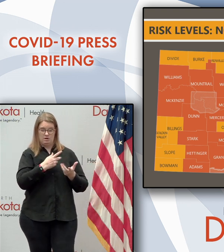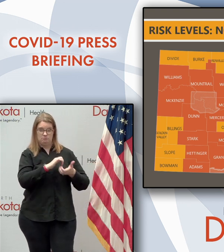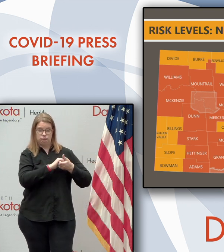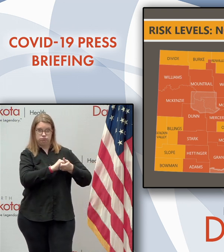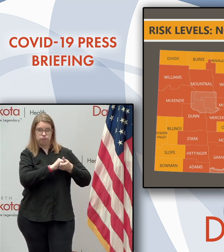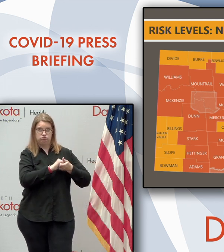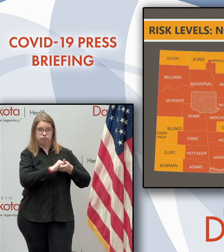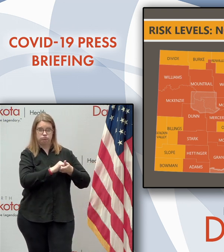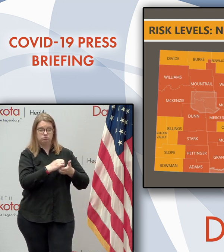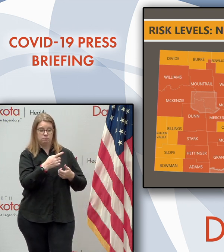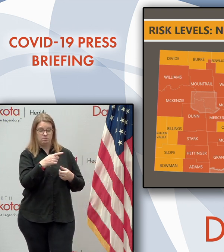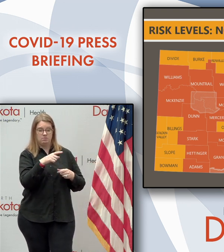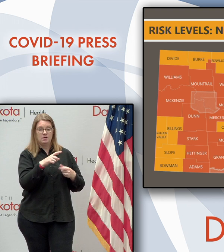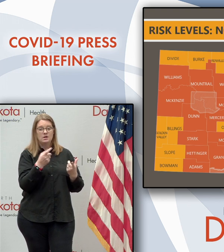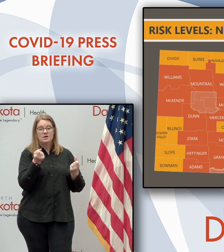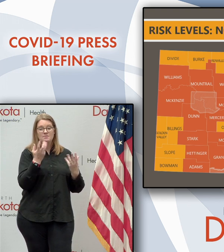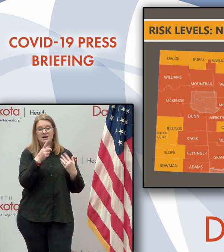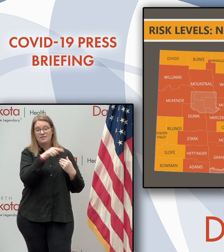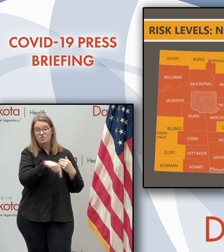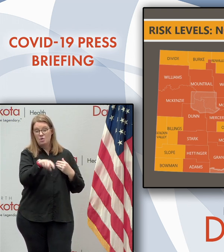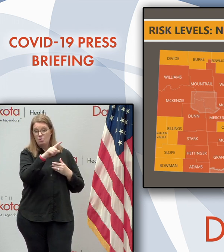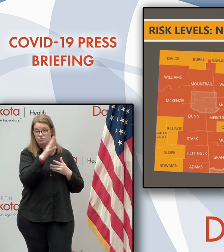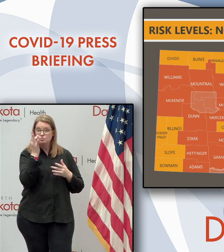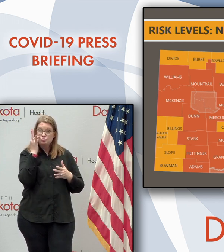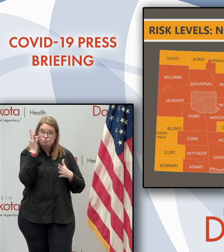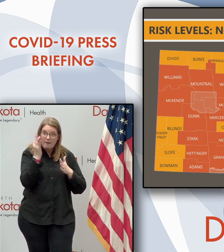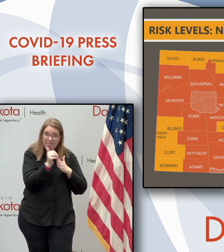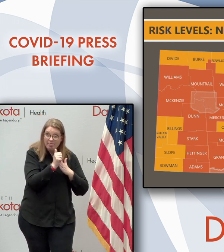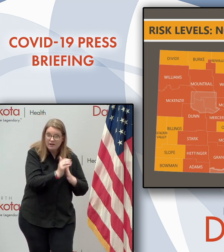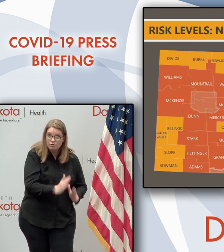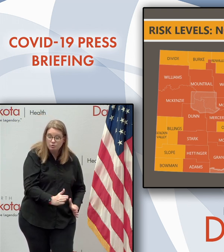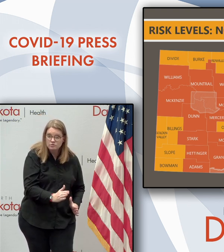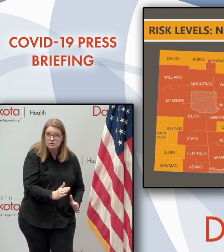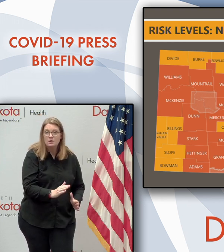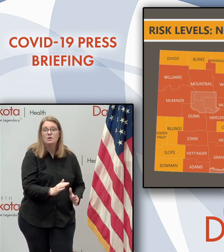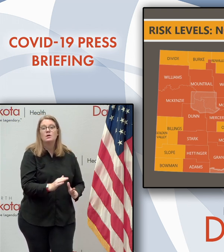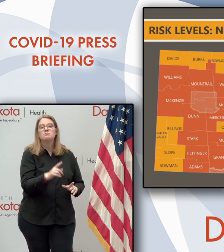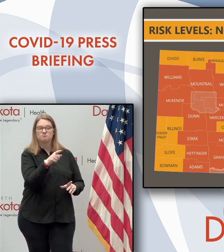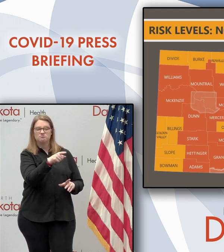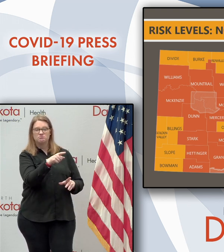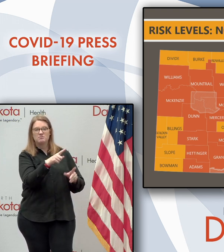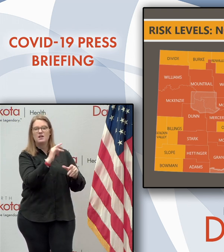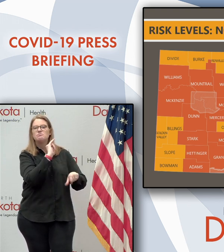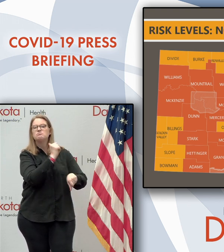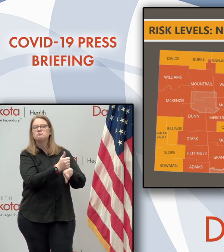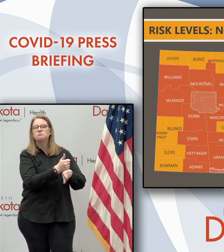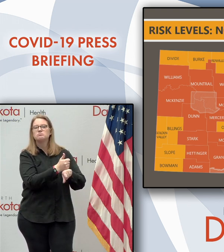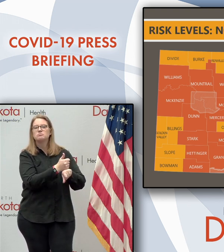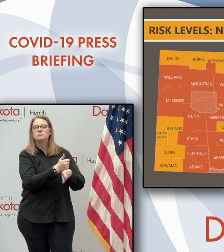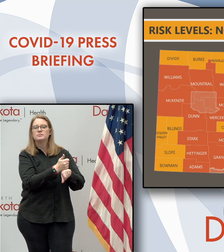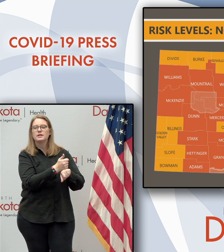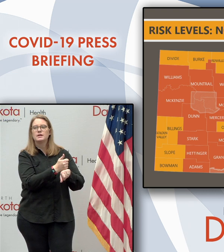well. Uh, many of those, uh, tribal leaders, uh, also have, uh, implemented, uh,